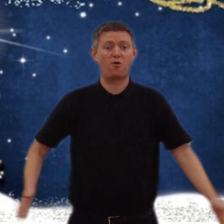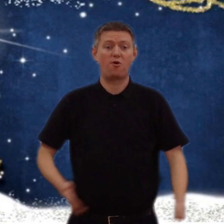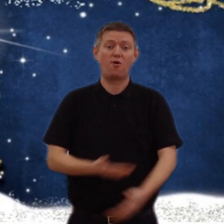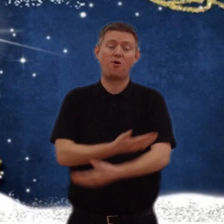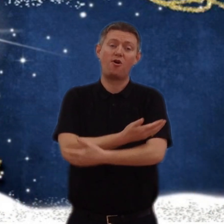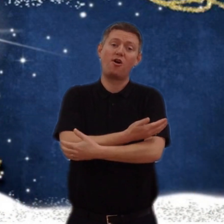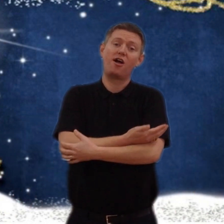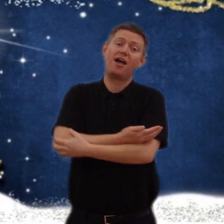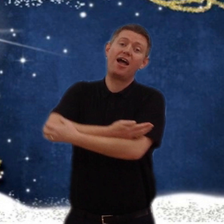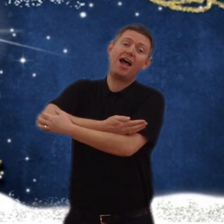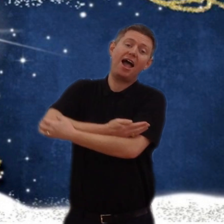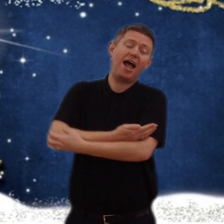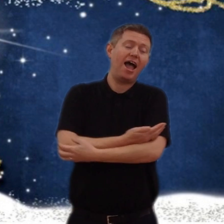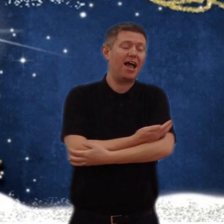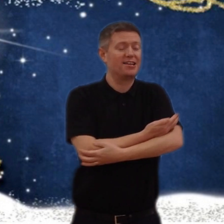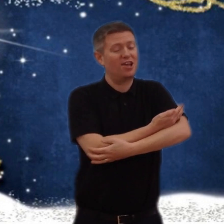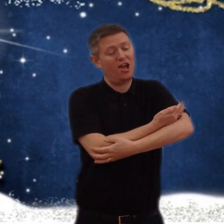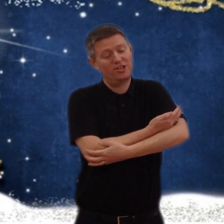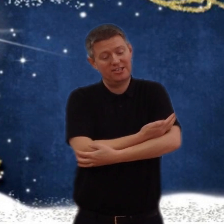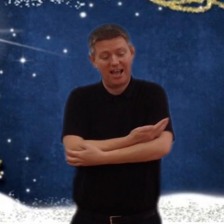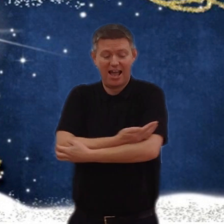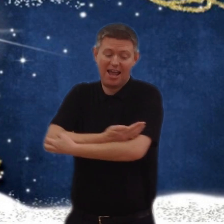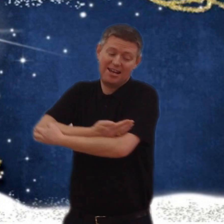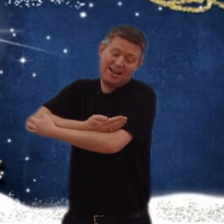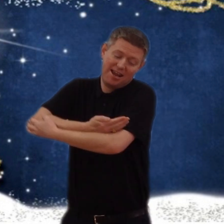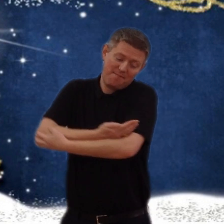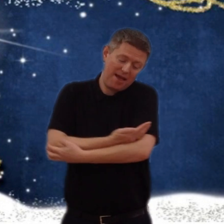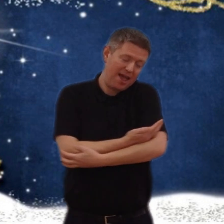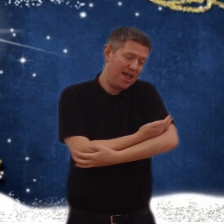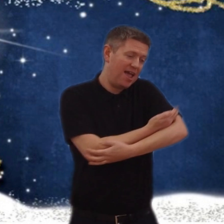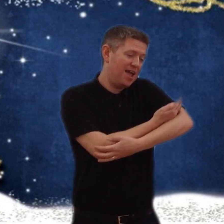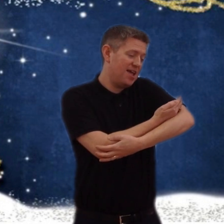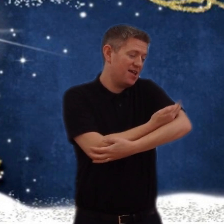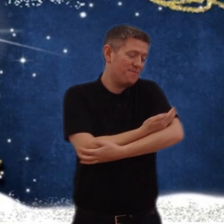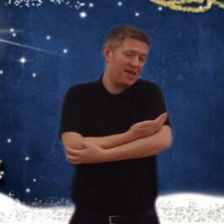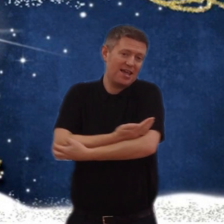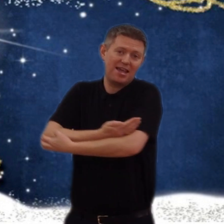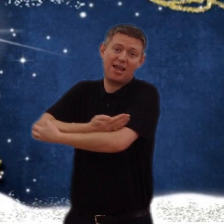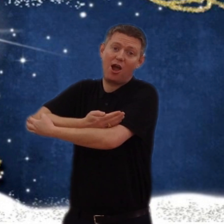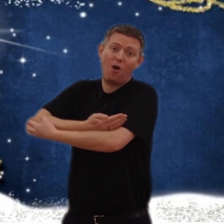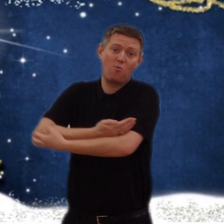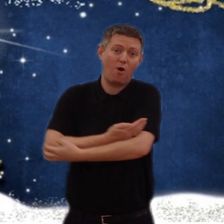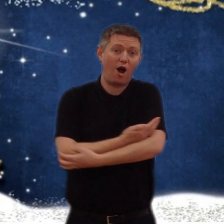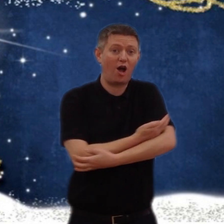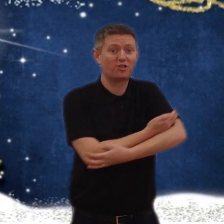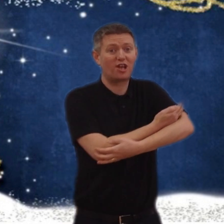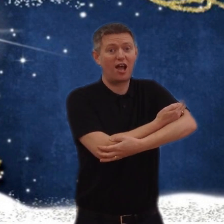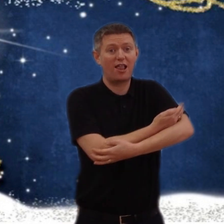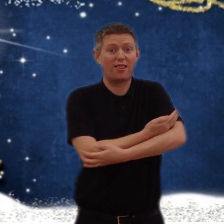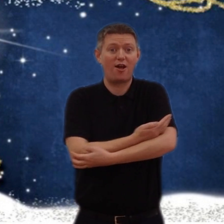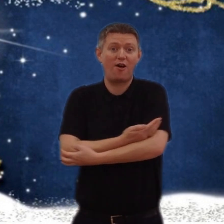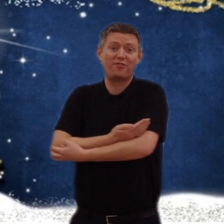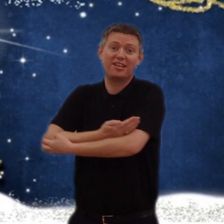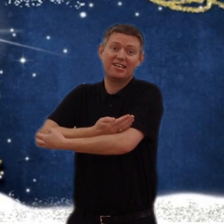And a tiny baby, what a lovely